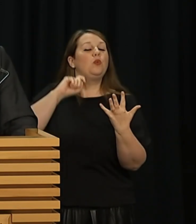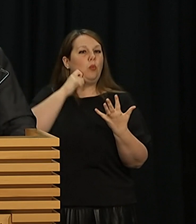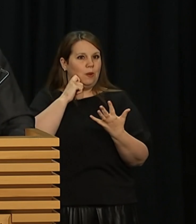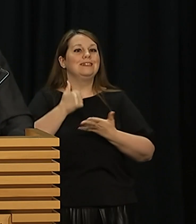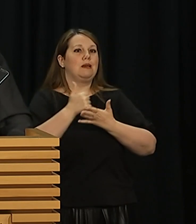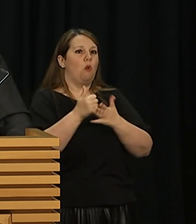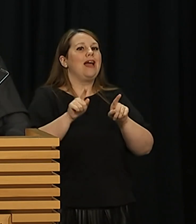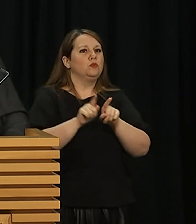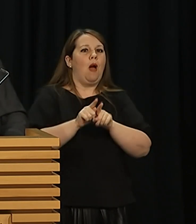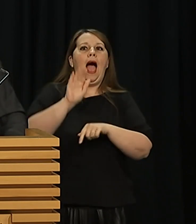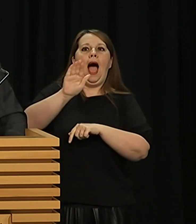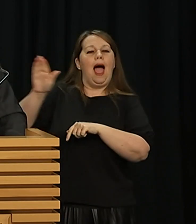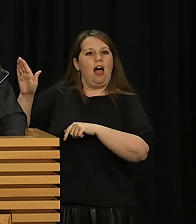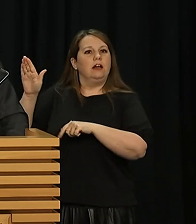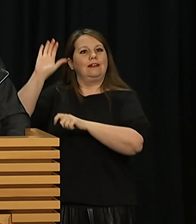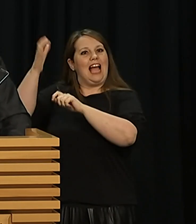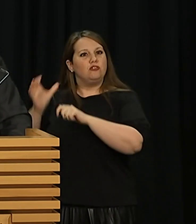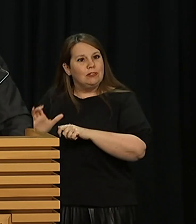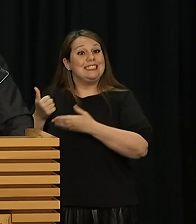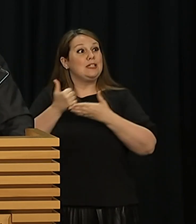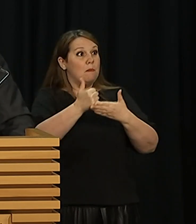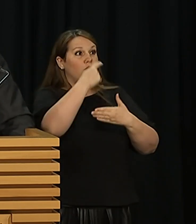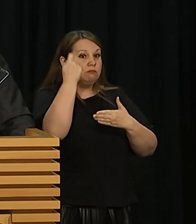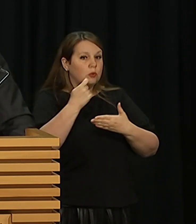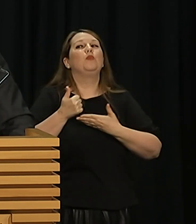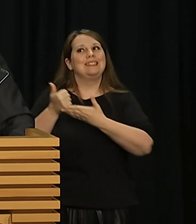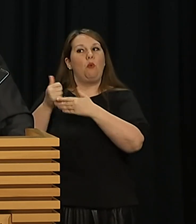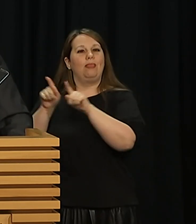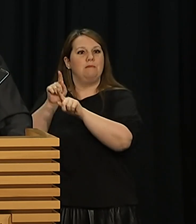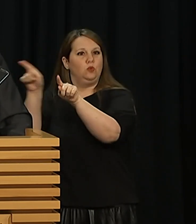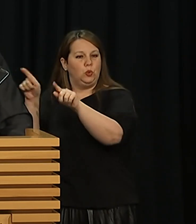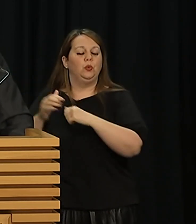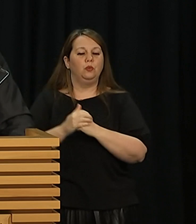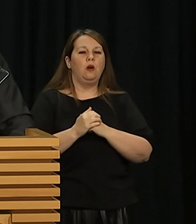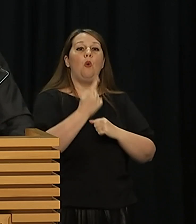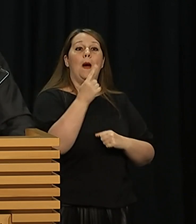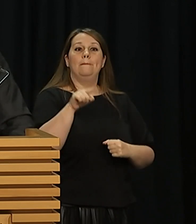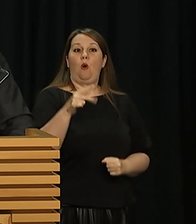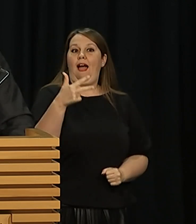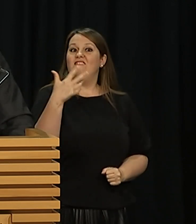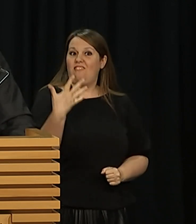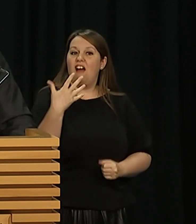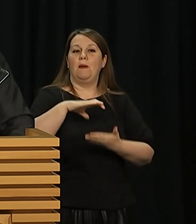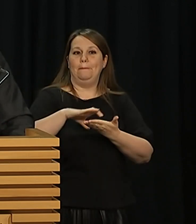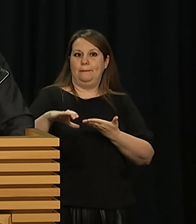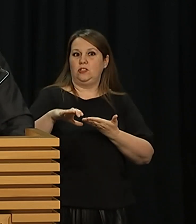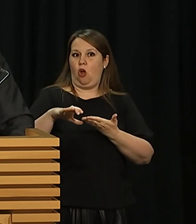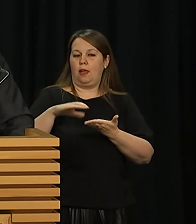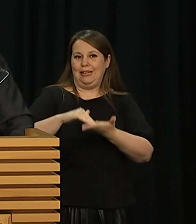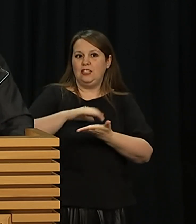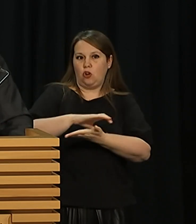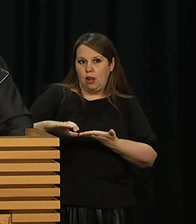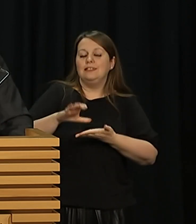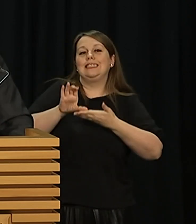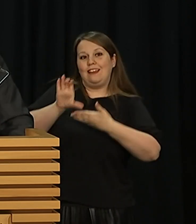diplomatic channels. The first of which is $1.85 million to the World Food Programme. We know this world has